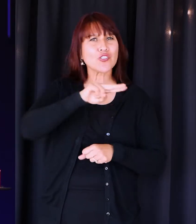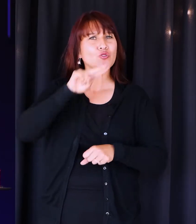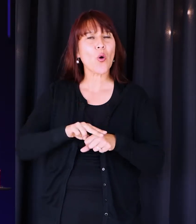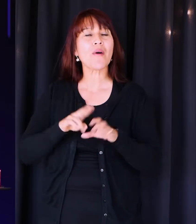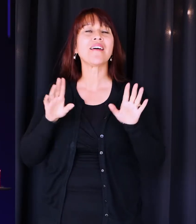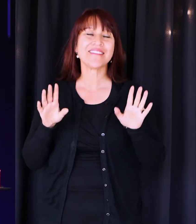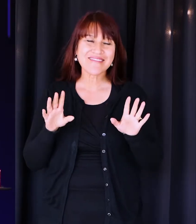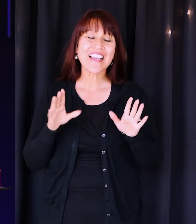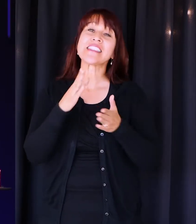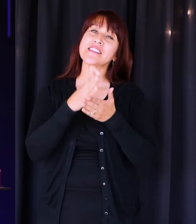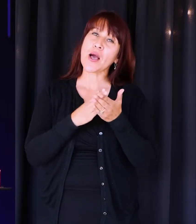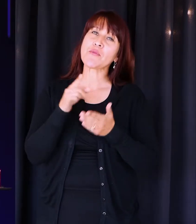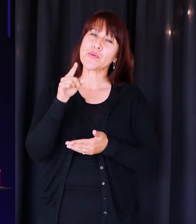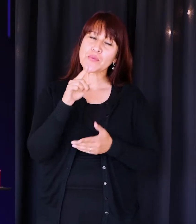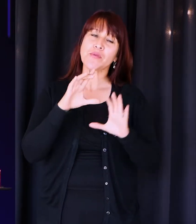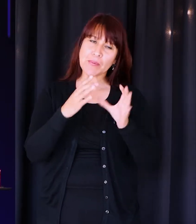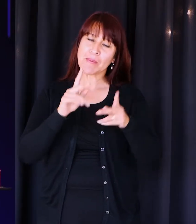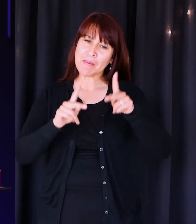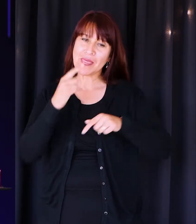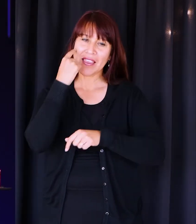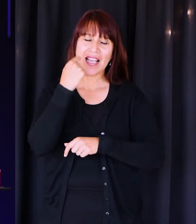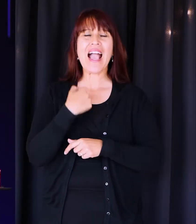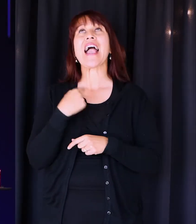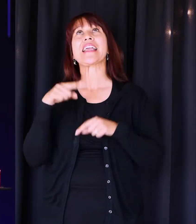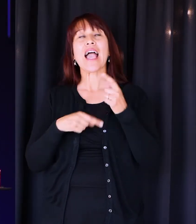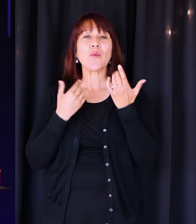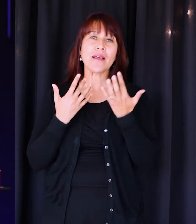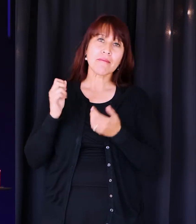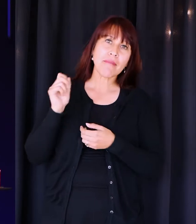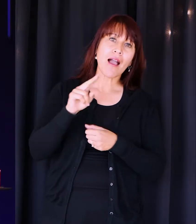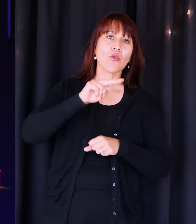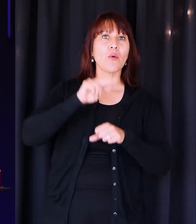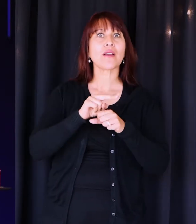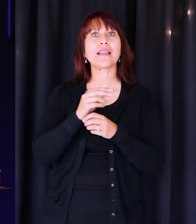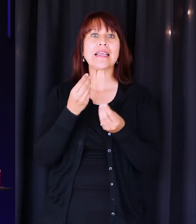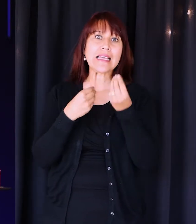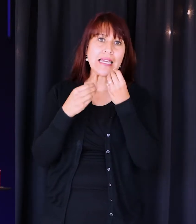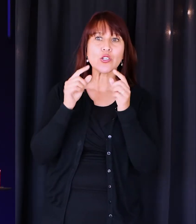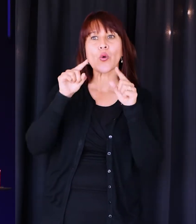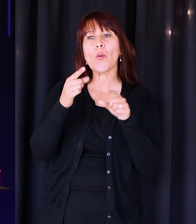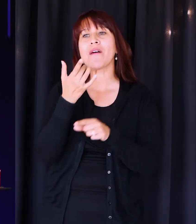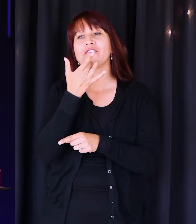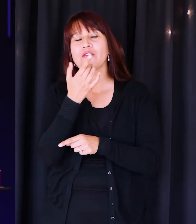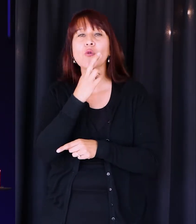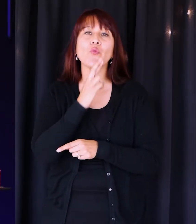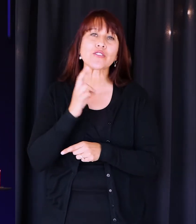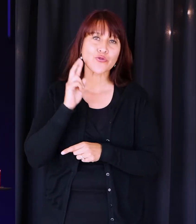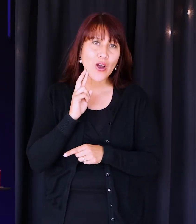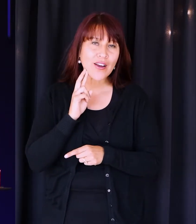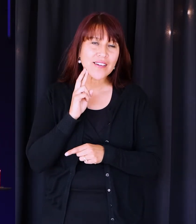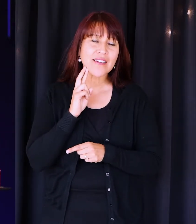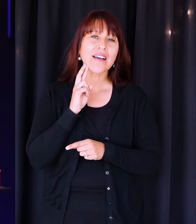normal? And some of you are thinking, I can't wait to go back to normal so I can eat at my favorite restaurant.